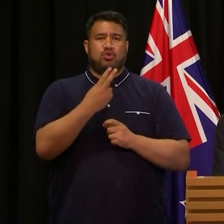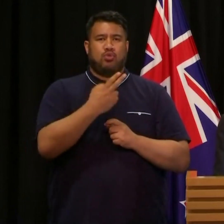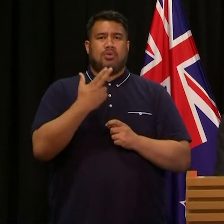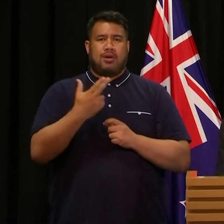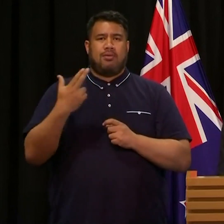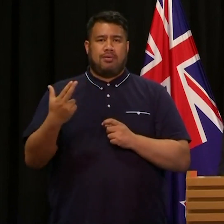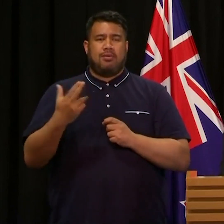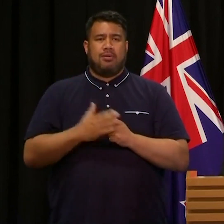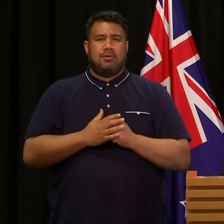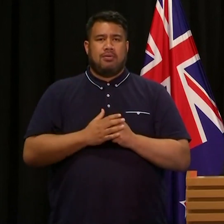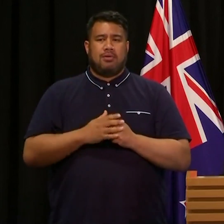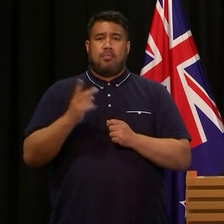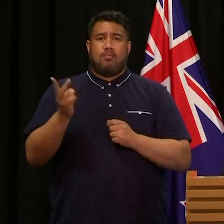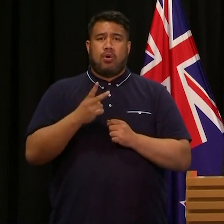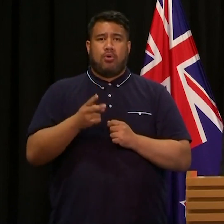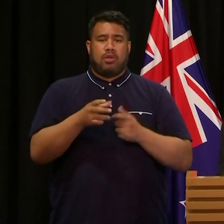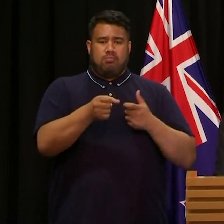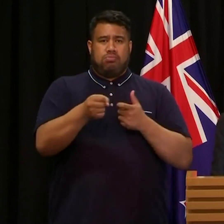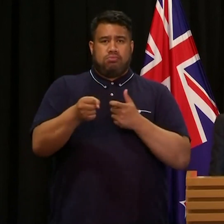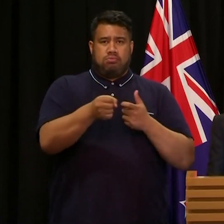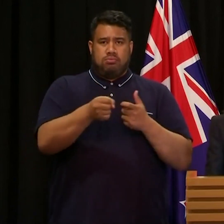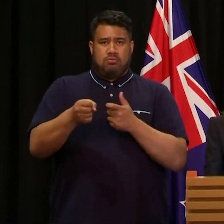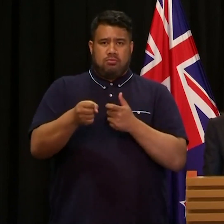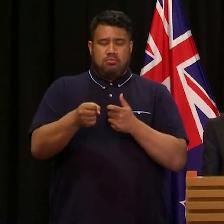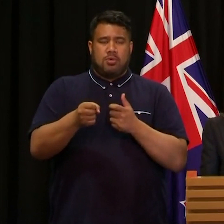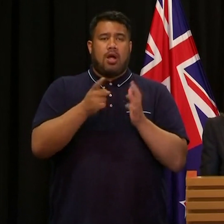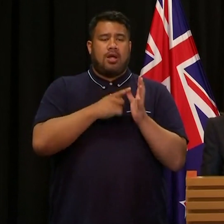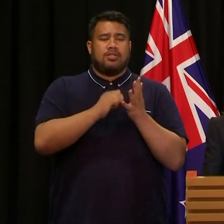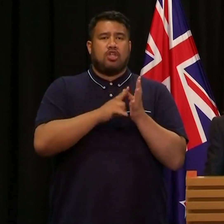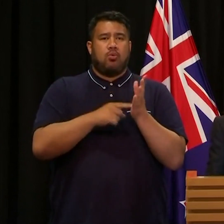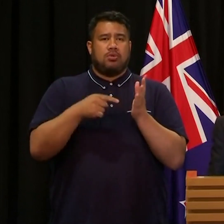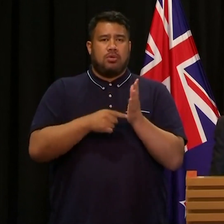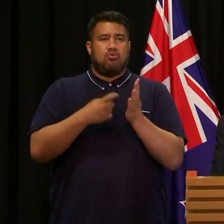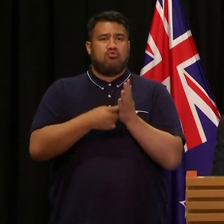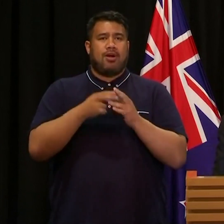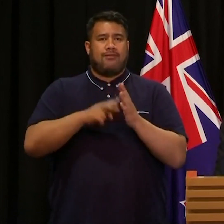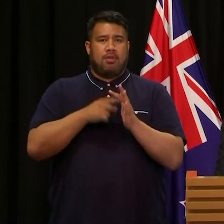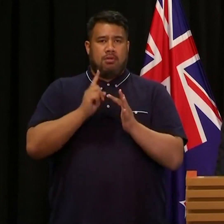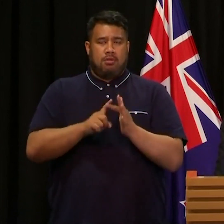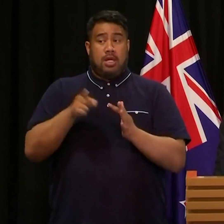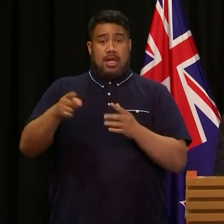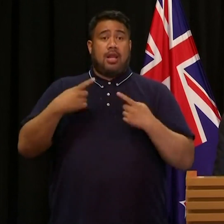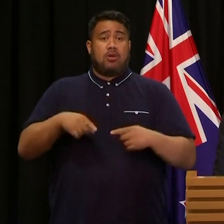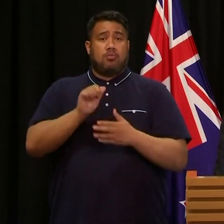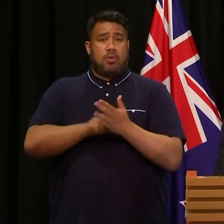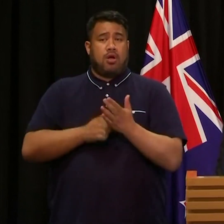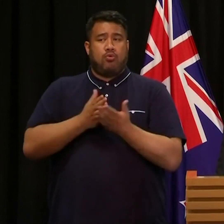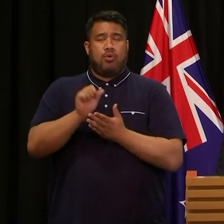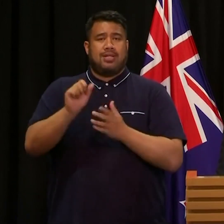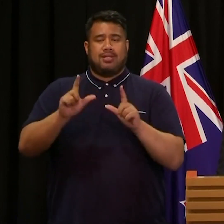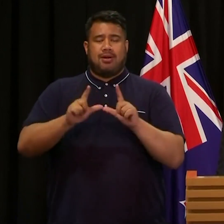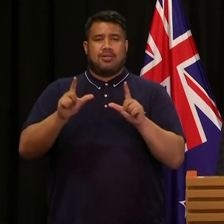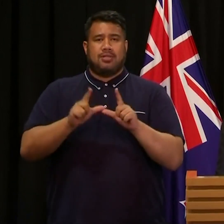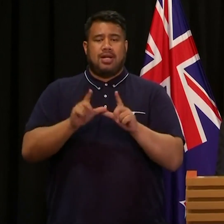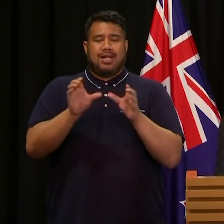They were assault rifles and they were purchased legally on an A-category gun licence, the standard